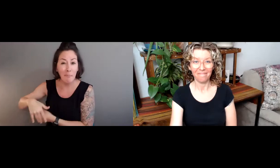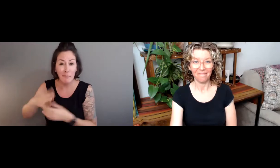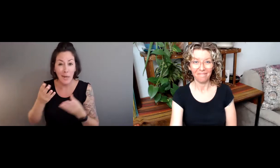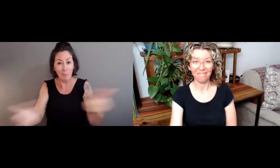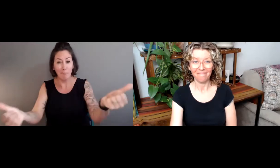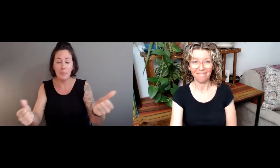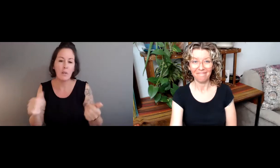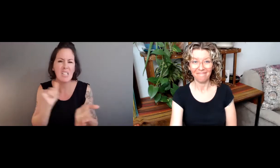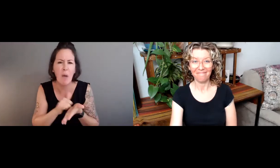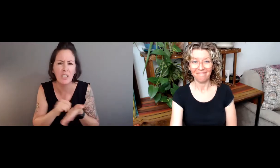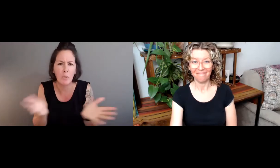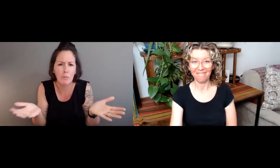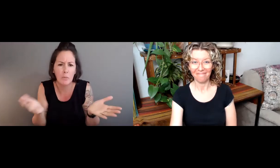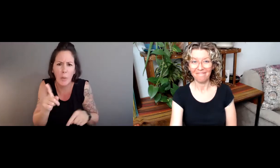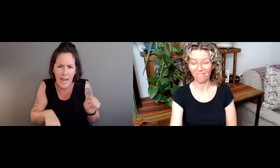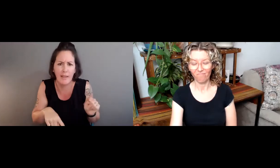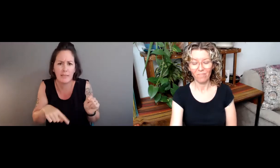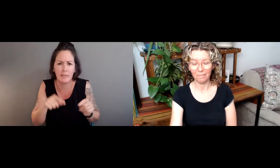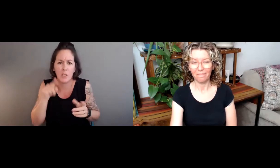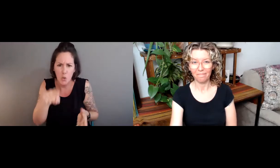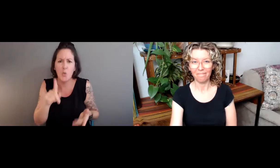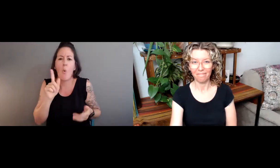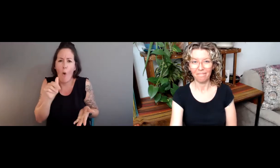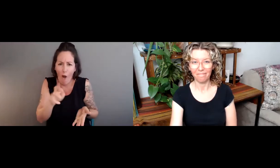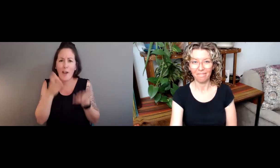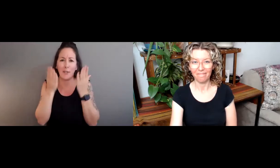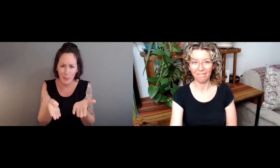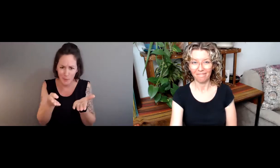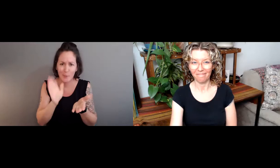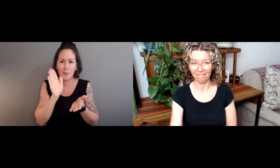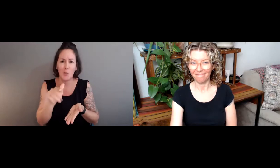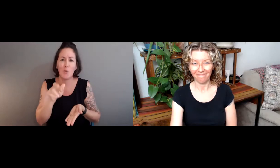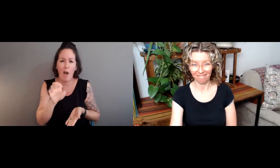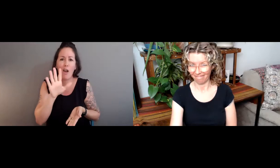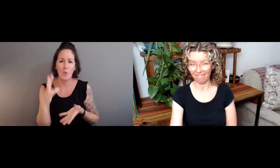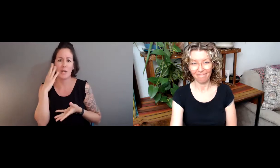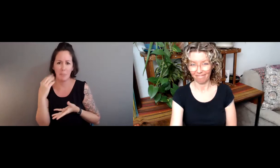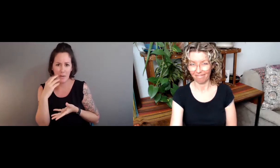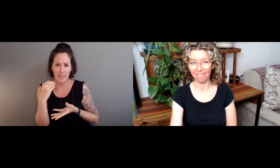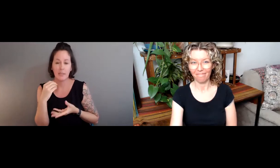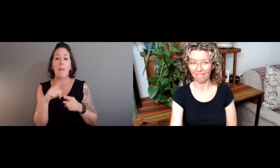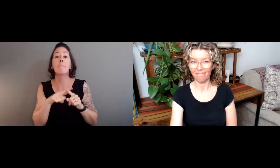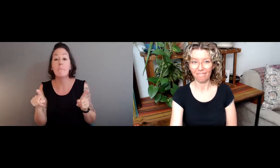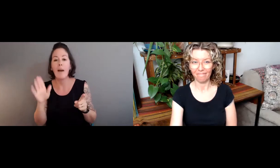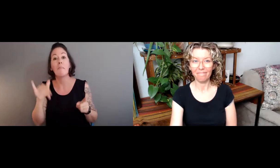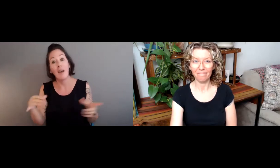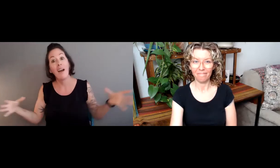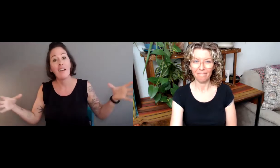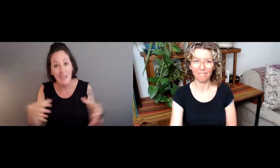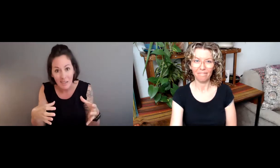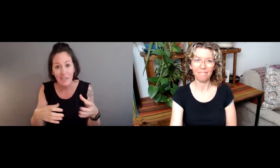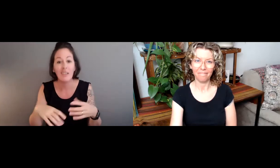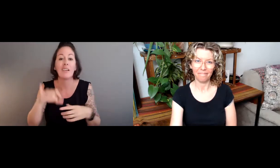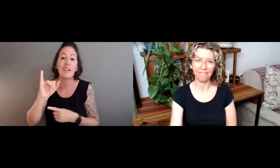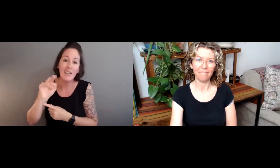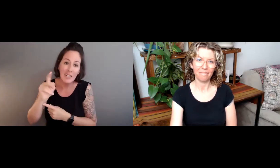power in a history of oppression. Now we can't solve the issue of oppression. You are you, you are your